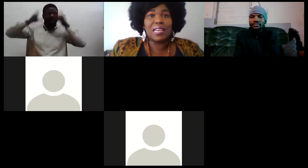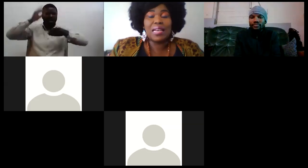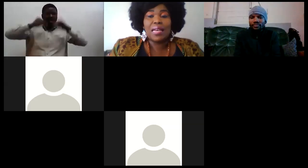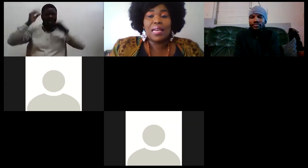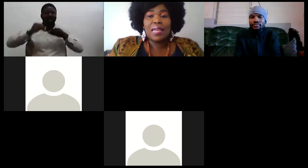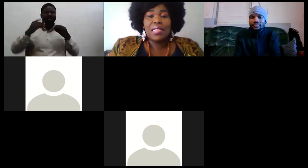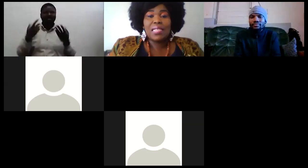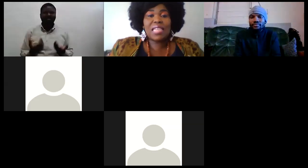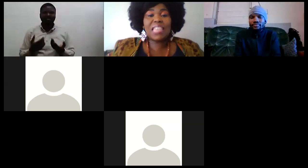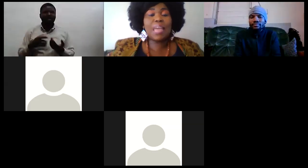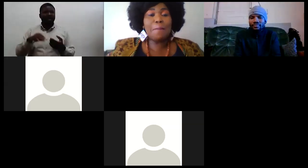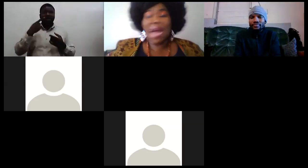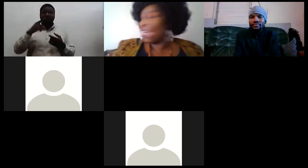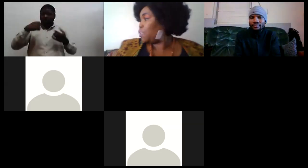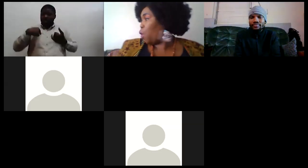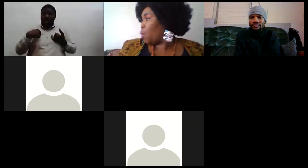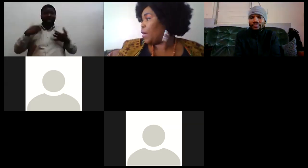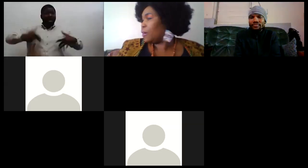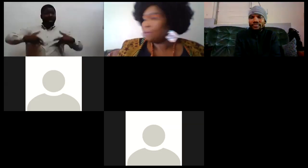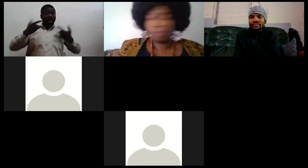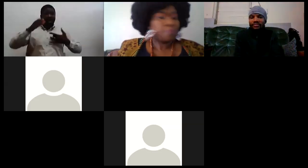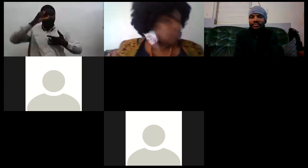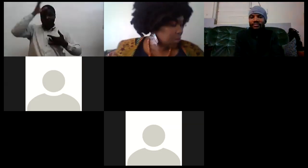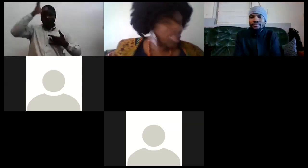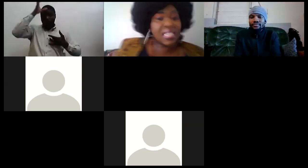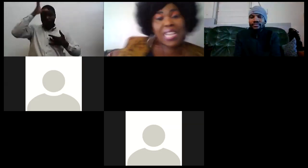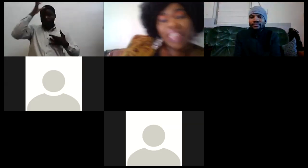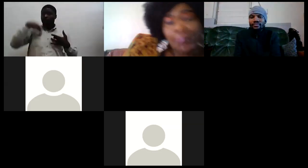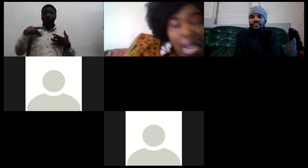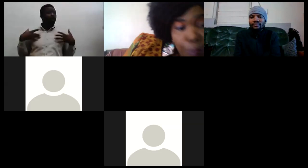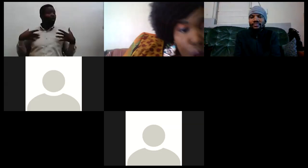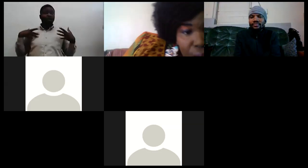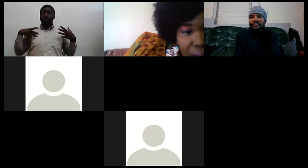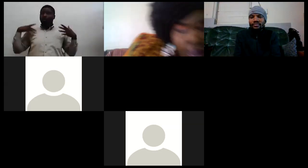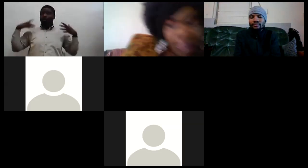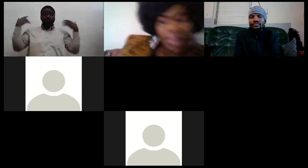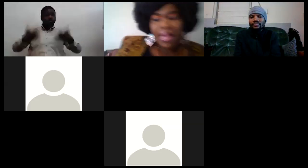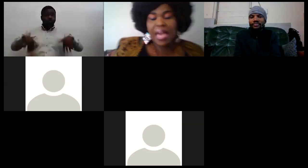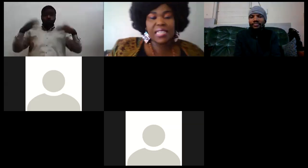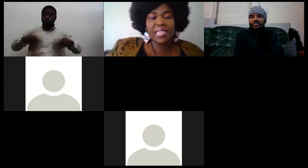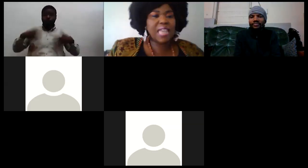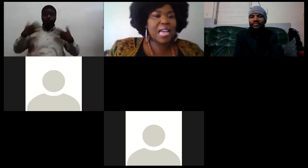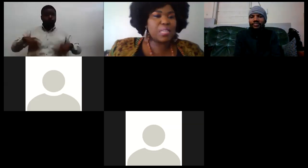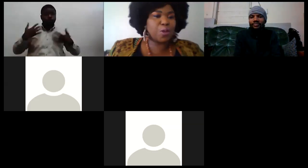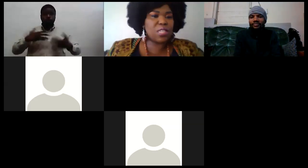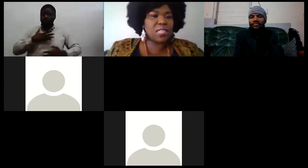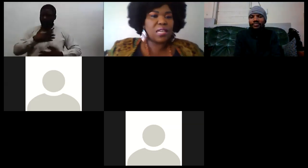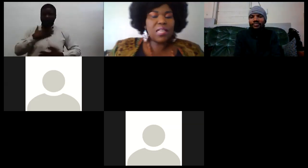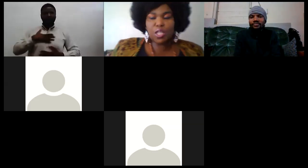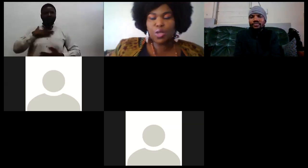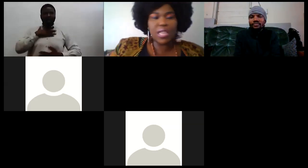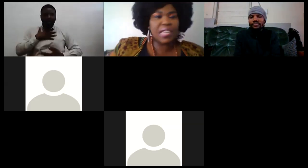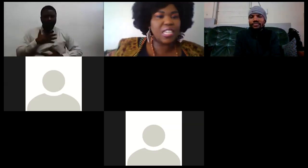is such a mind-blowing it's such a mind-blowing exercise because